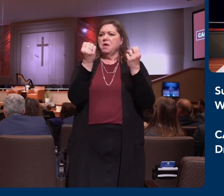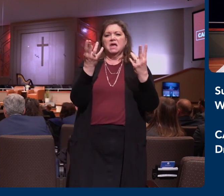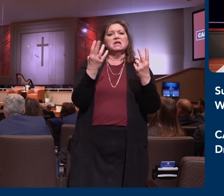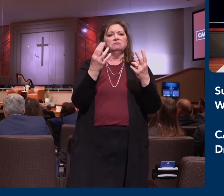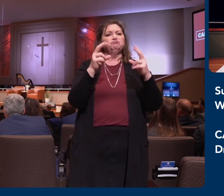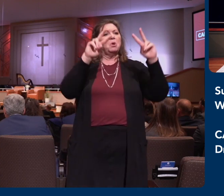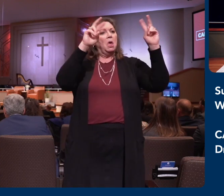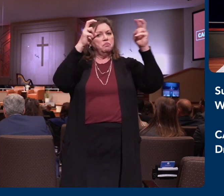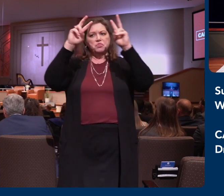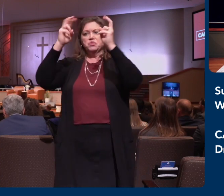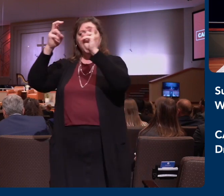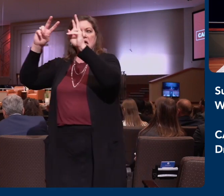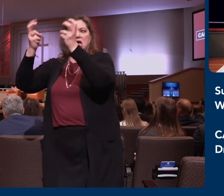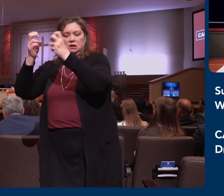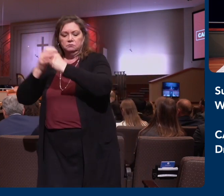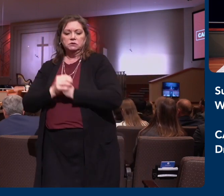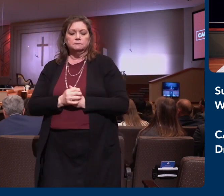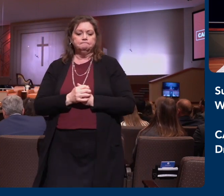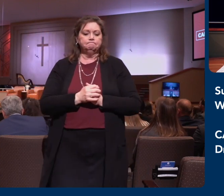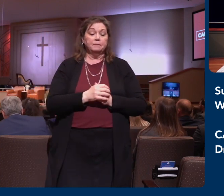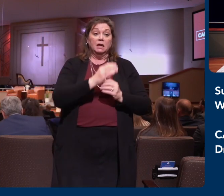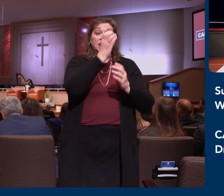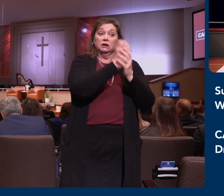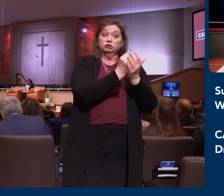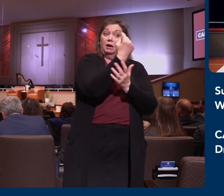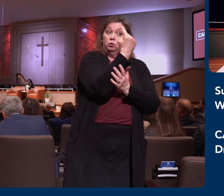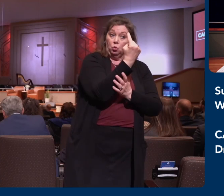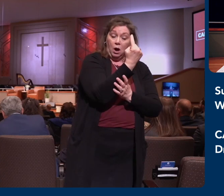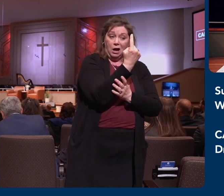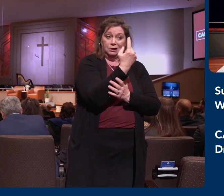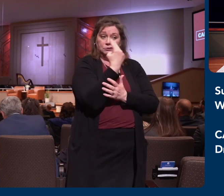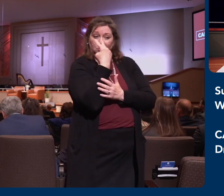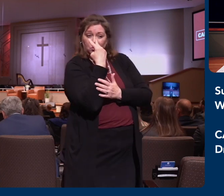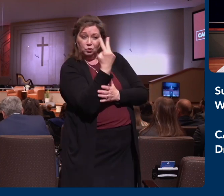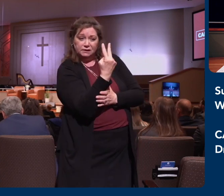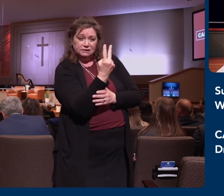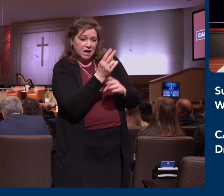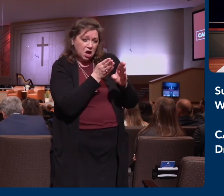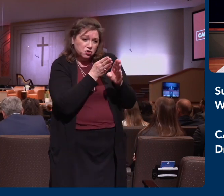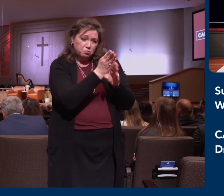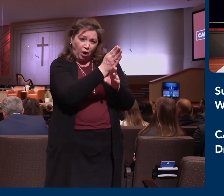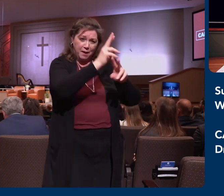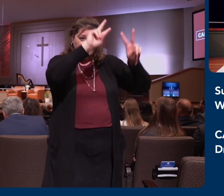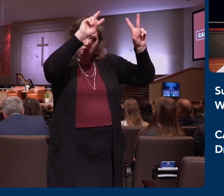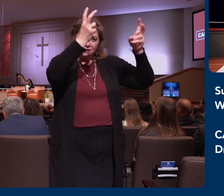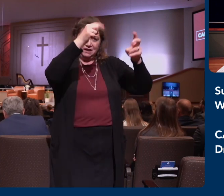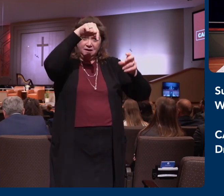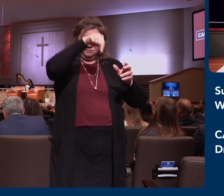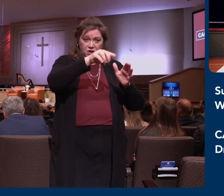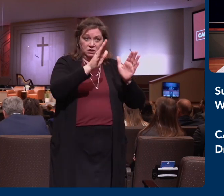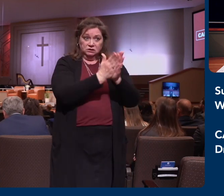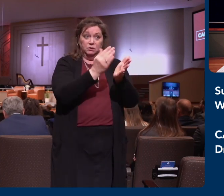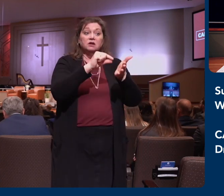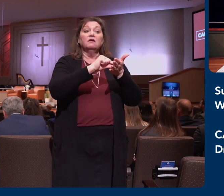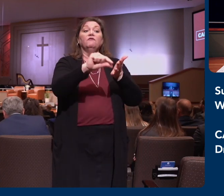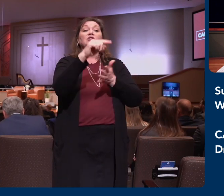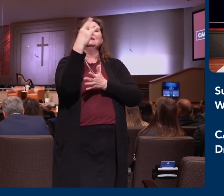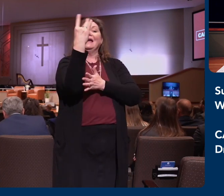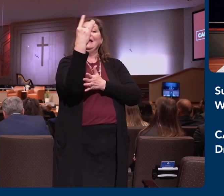book. In chapter 1, we see what is known as the primary theme of this book in verse 18 where we're told that